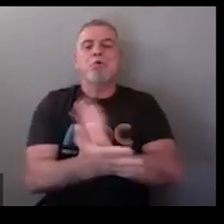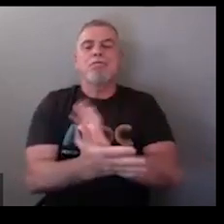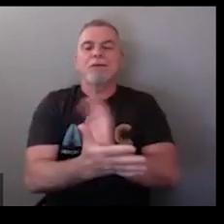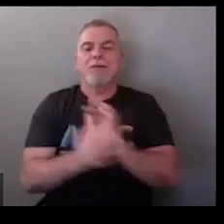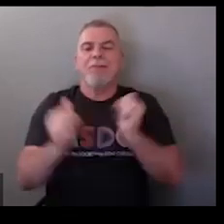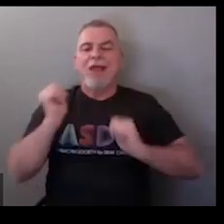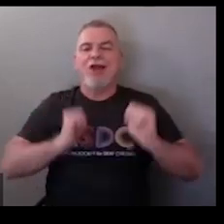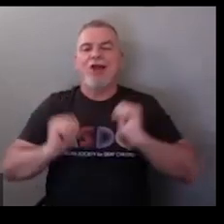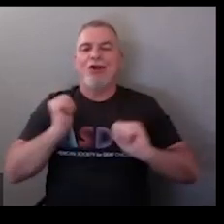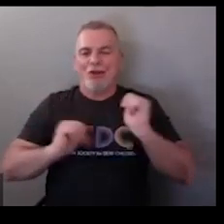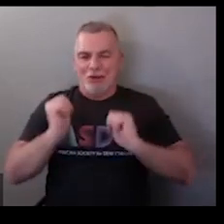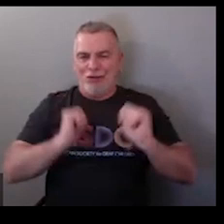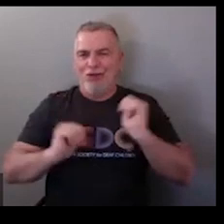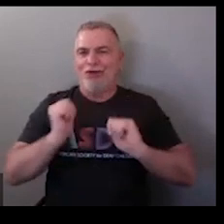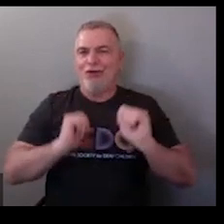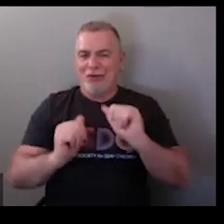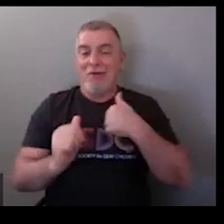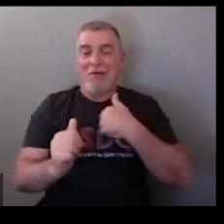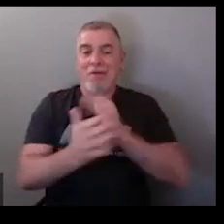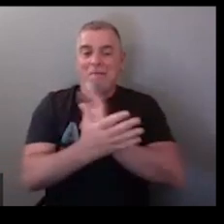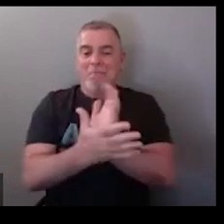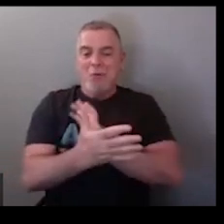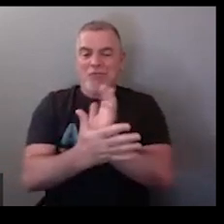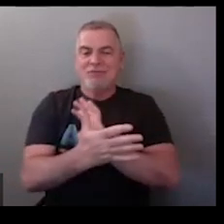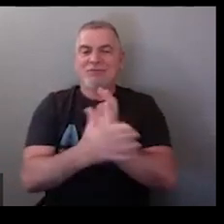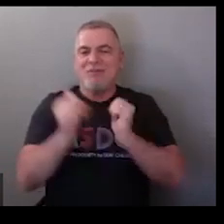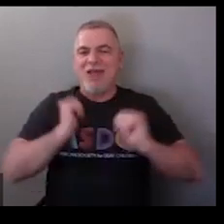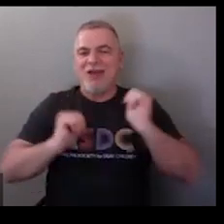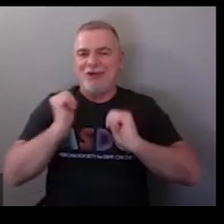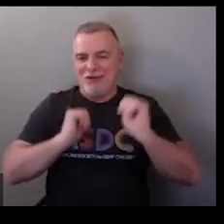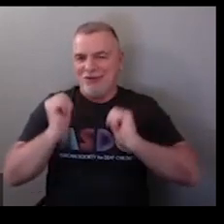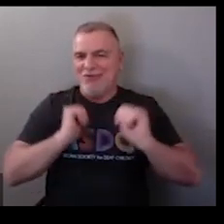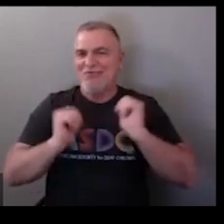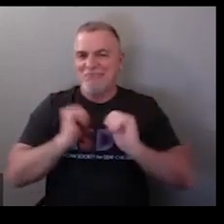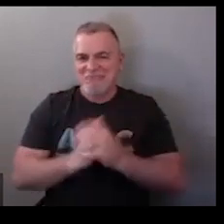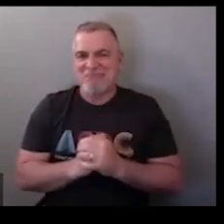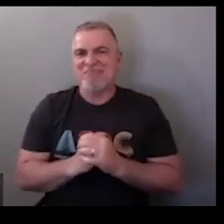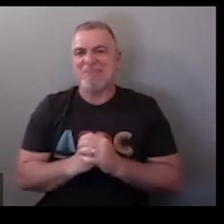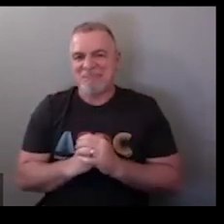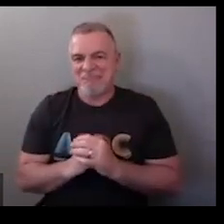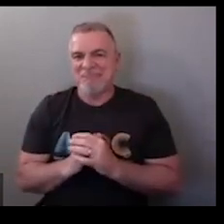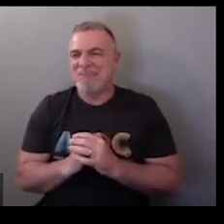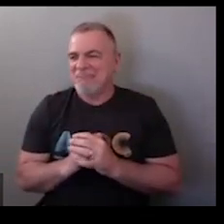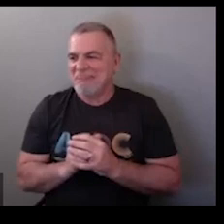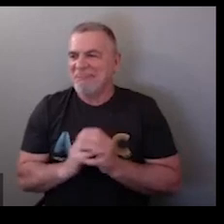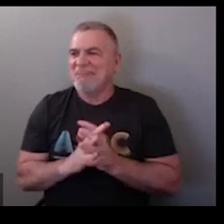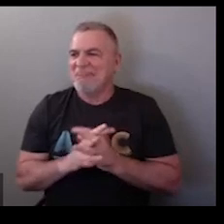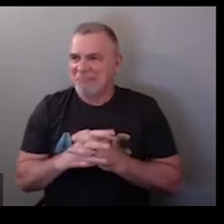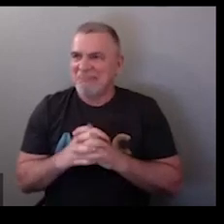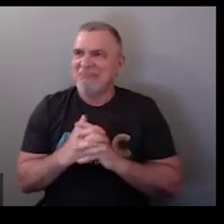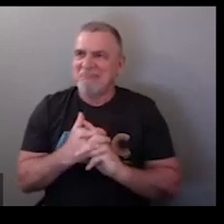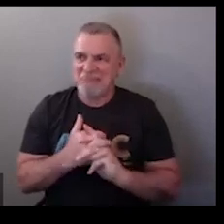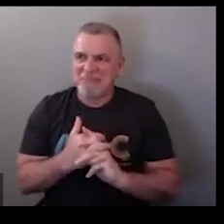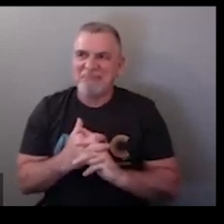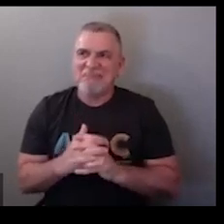show like a movie or a theater production is done like drama so either movie theater or you're going to a Broadway